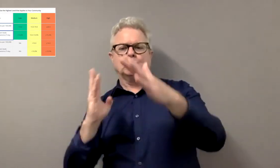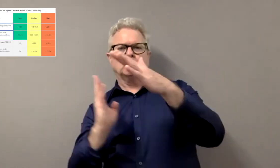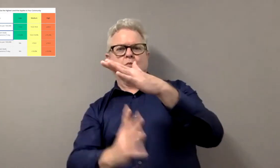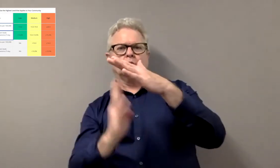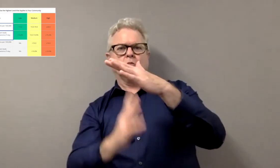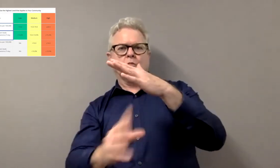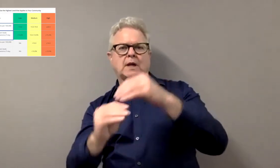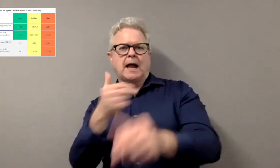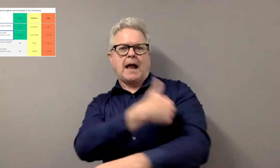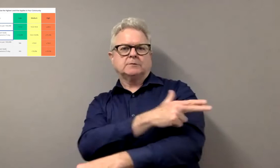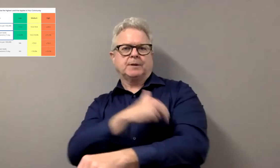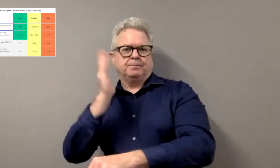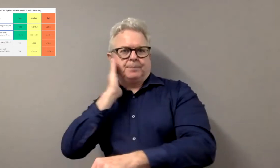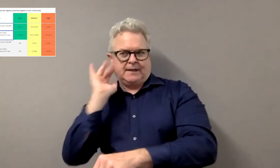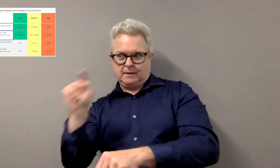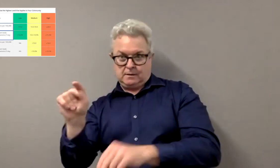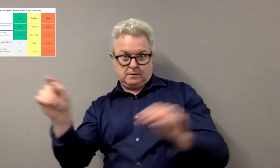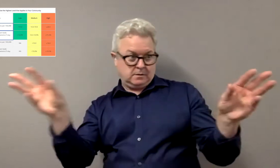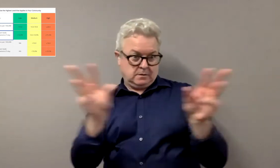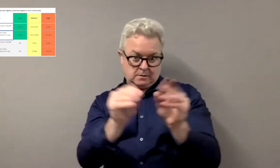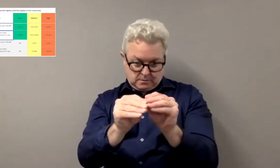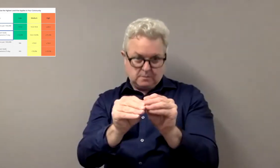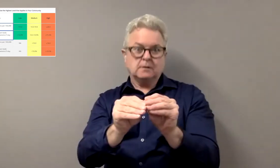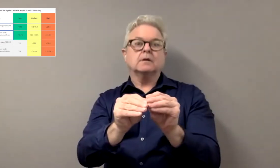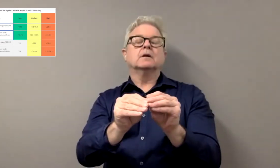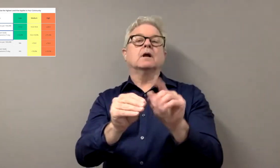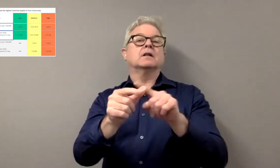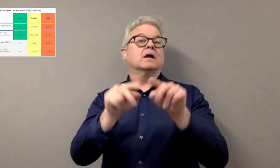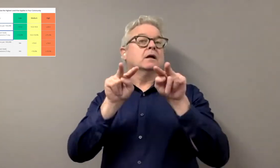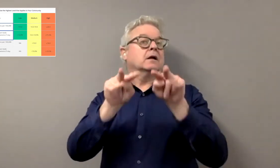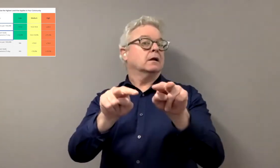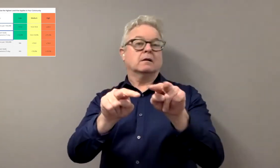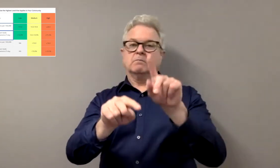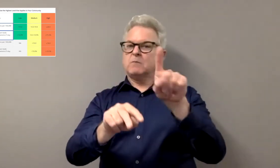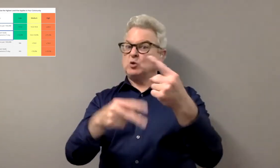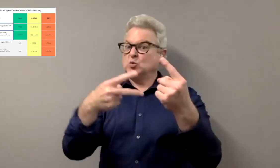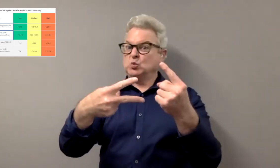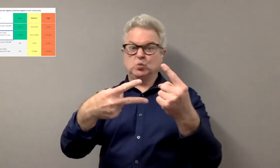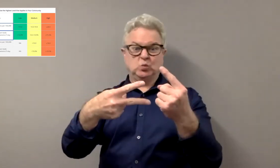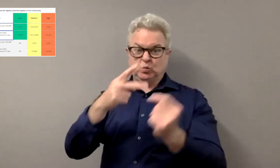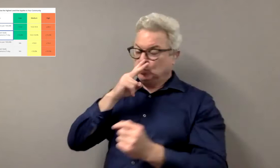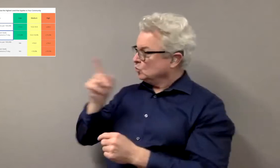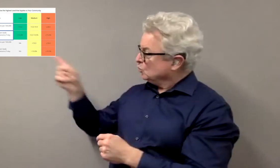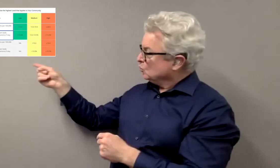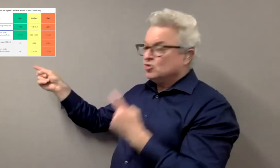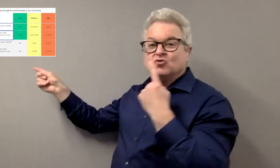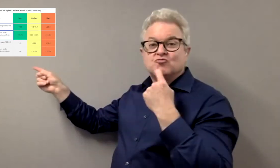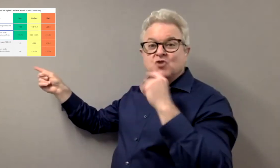in the last seven days, and also how many admissions are taking place that are COVID related and looking at bed occupancy.